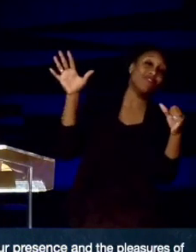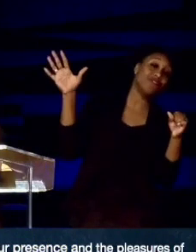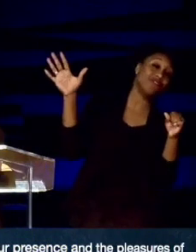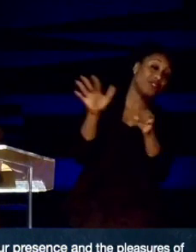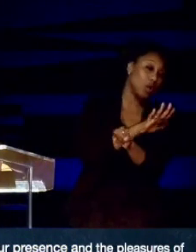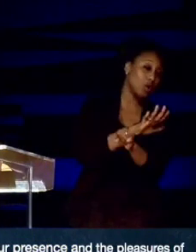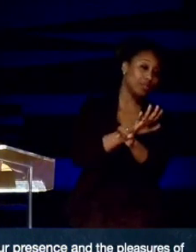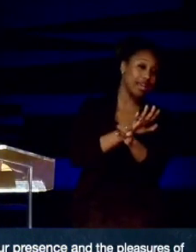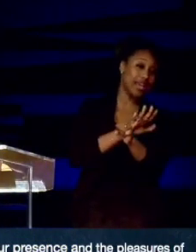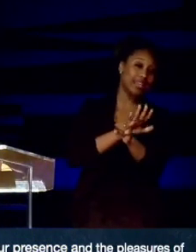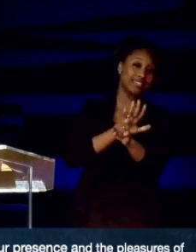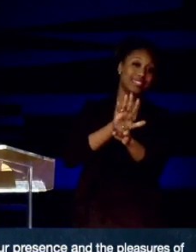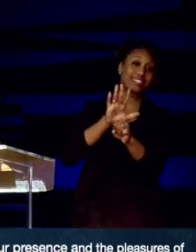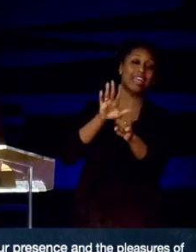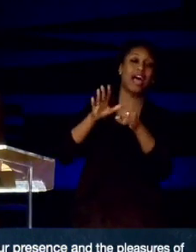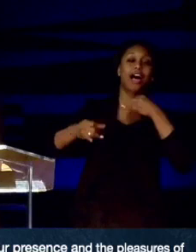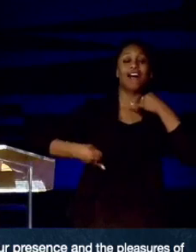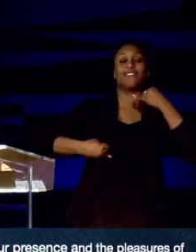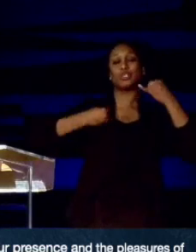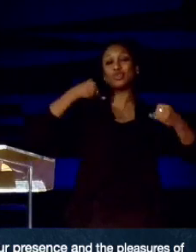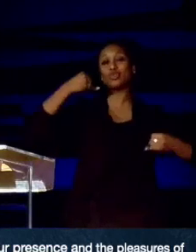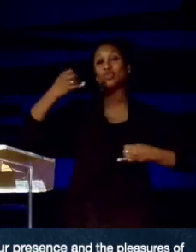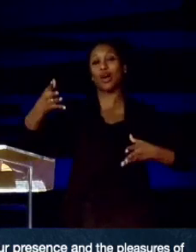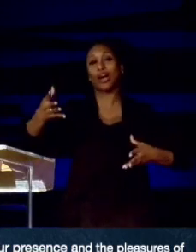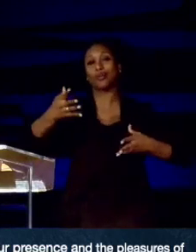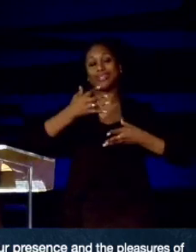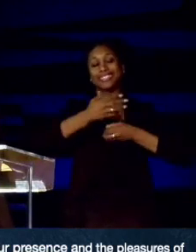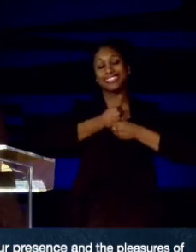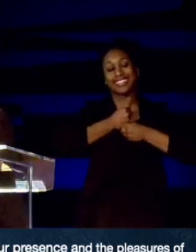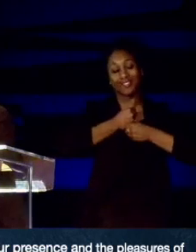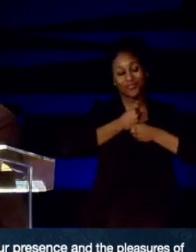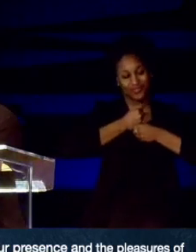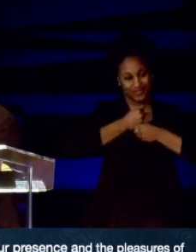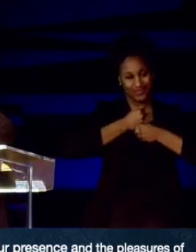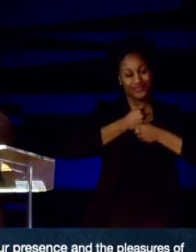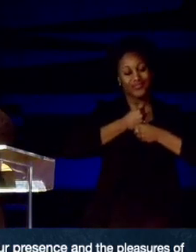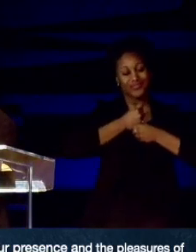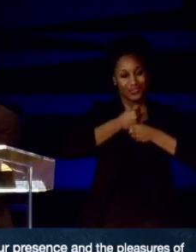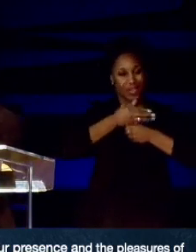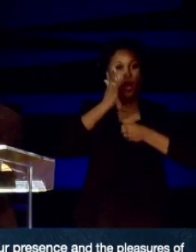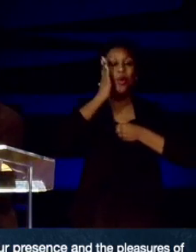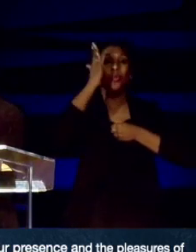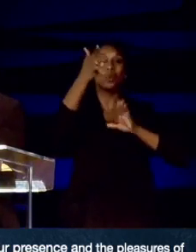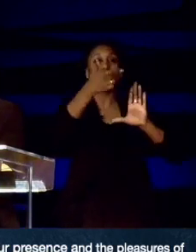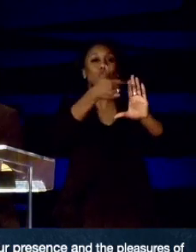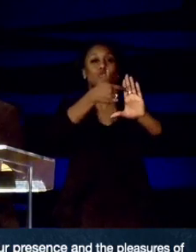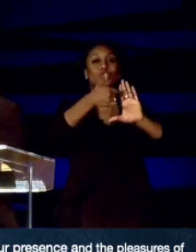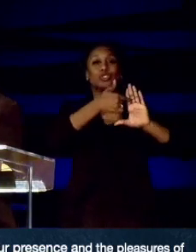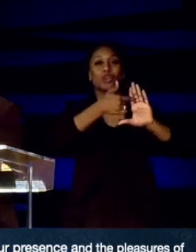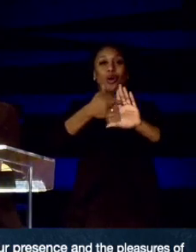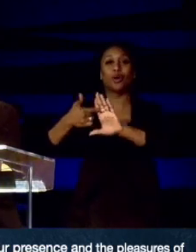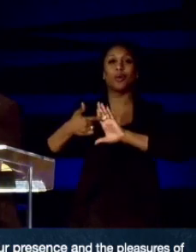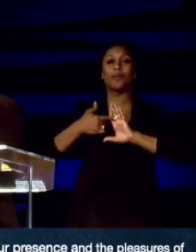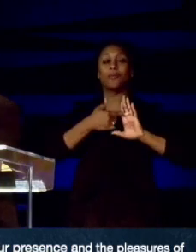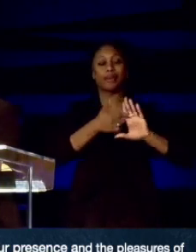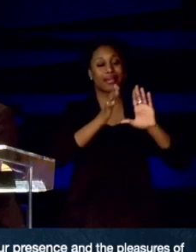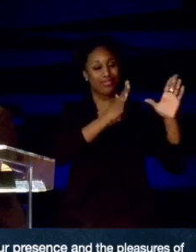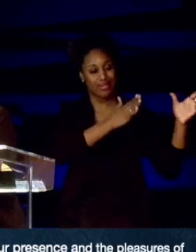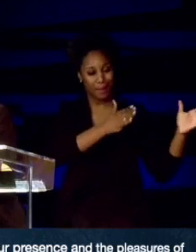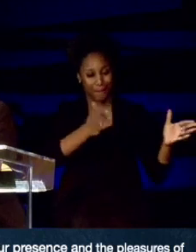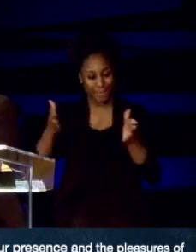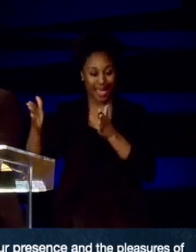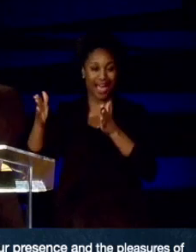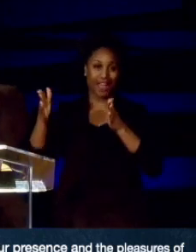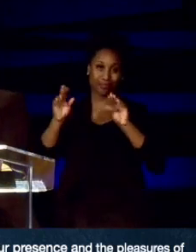of joy. I'm getting ahead of myself. The A-clause said, you will show me the pathway of